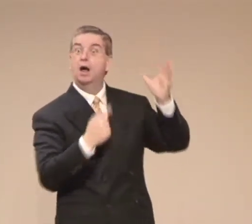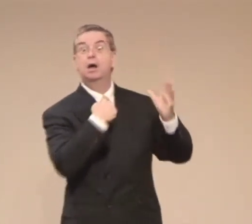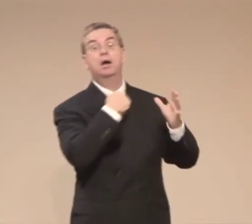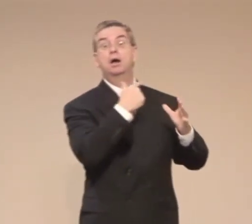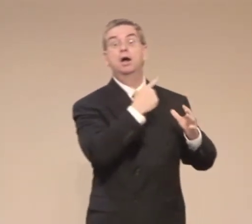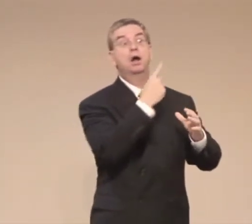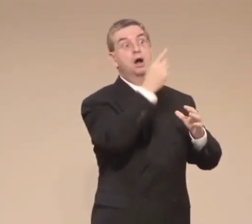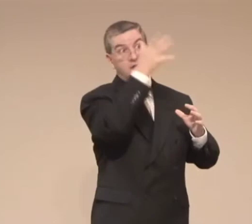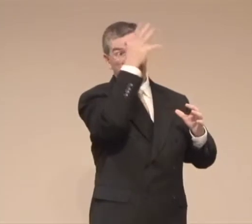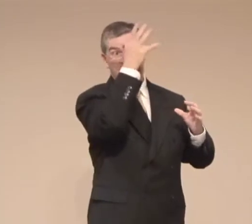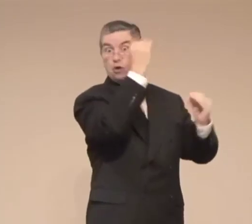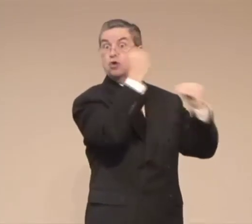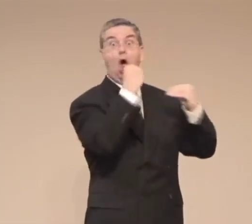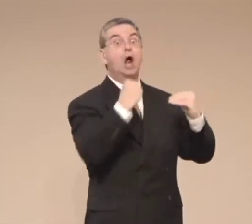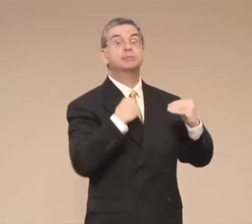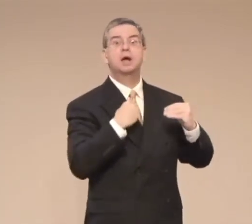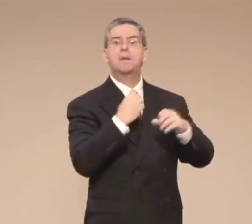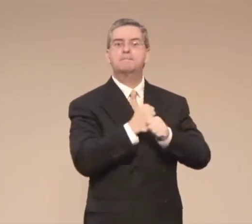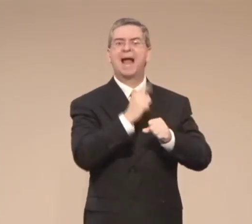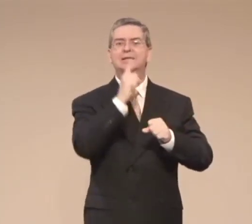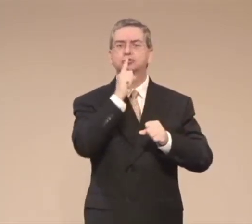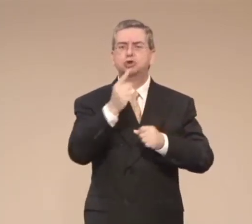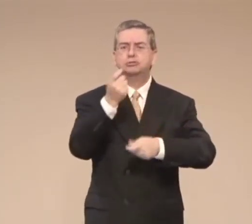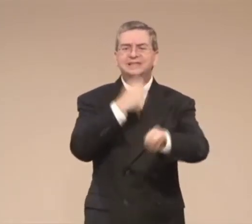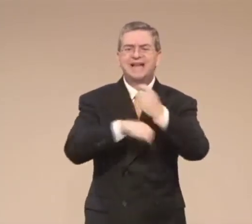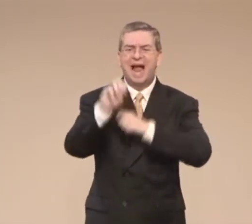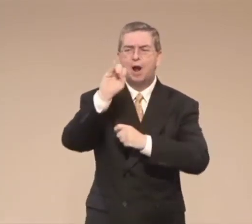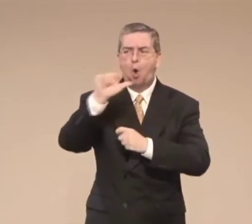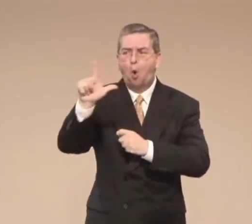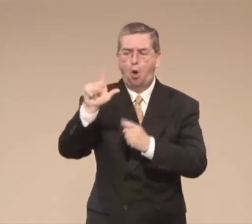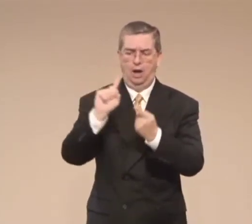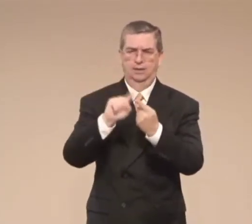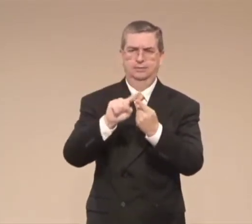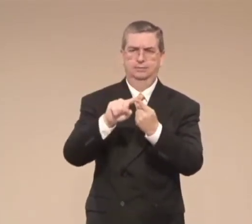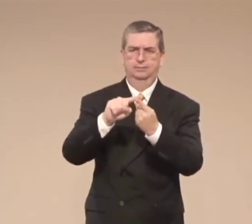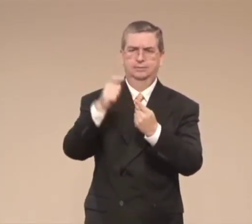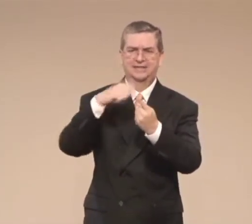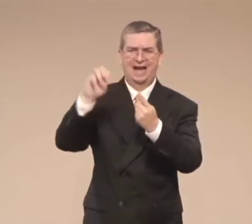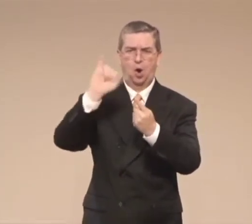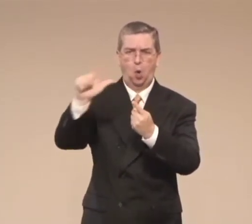so as your father cancels you just as my father did need.